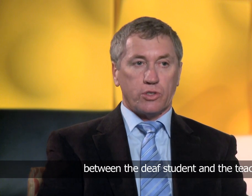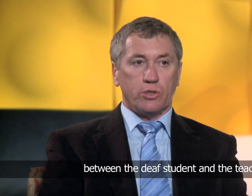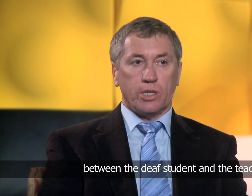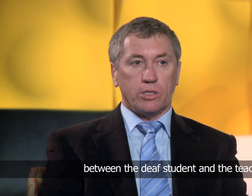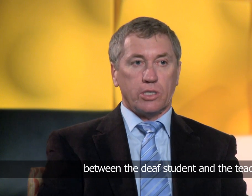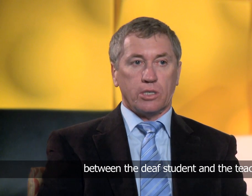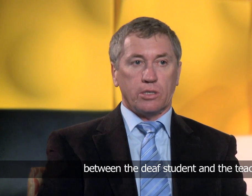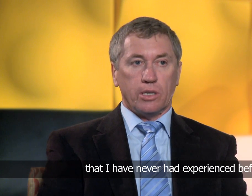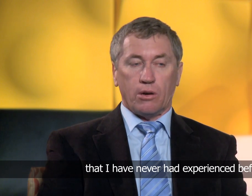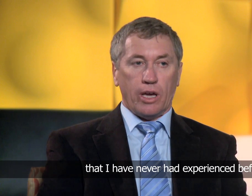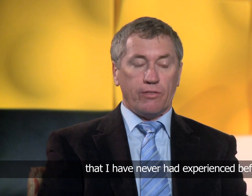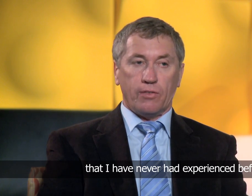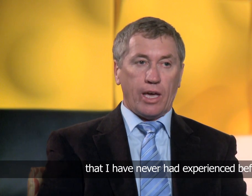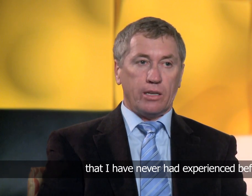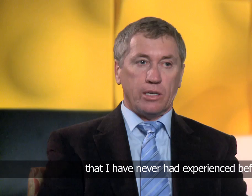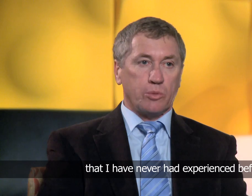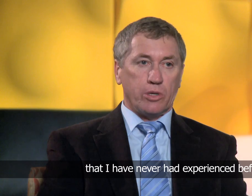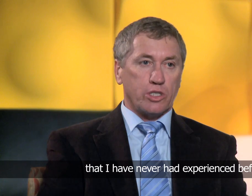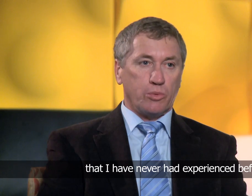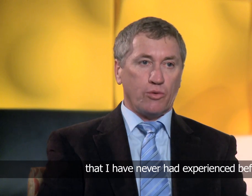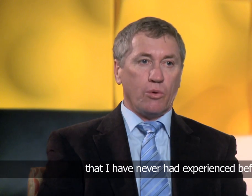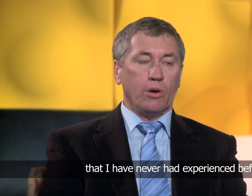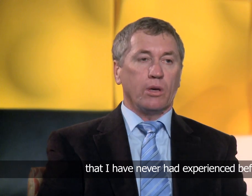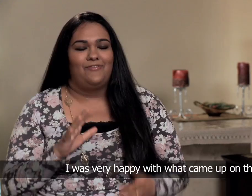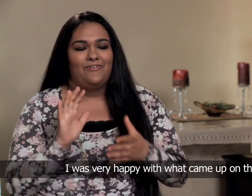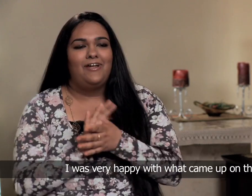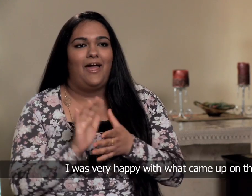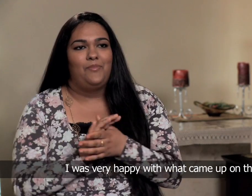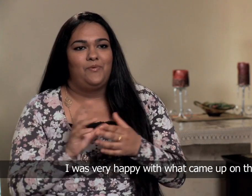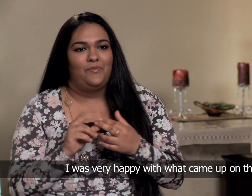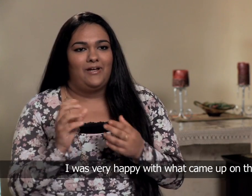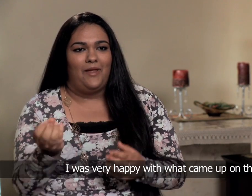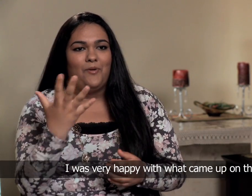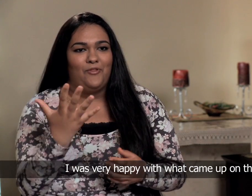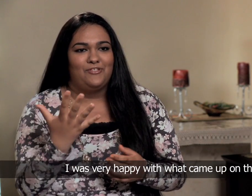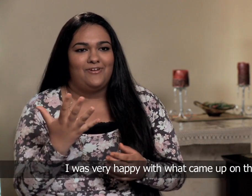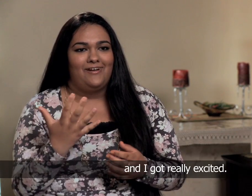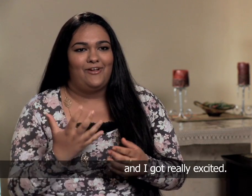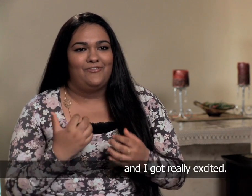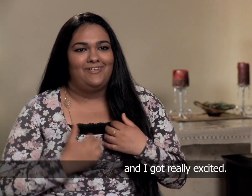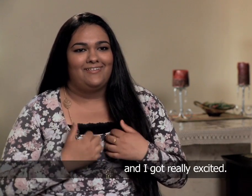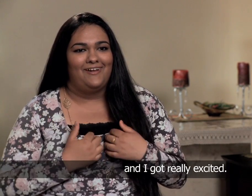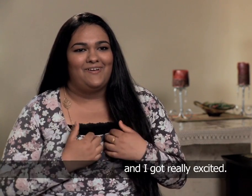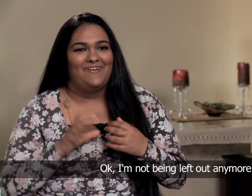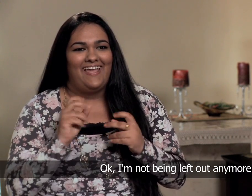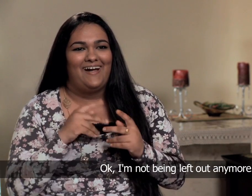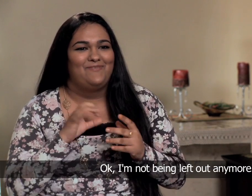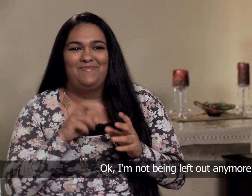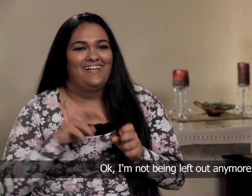student and the teacher that I have never had experienced before. I was very happy with what came up on the screen and I got really excited I go okay I'm not being